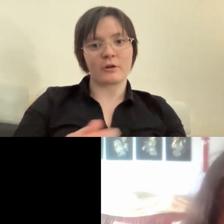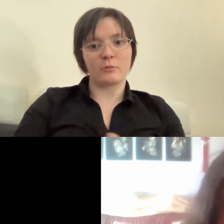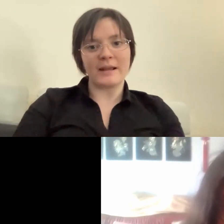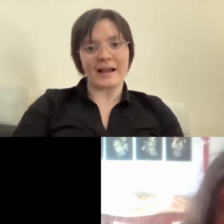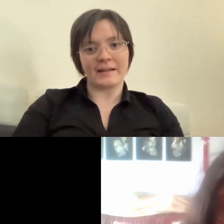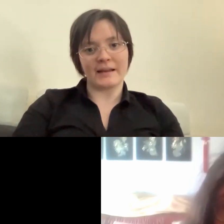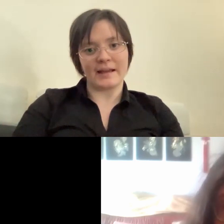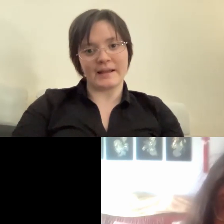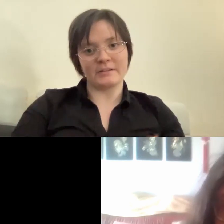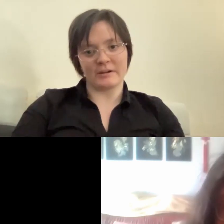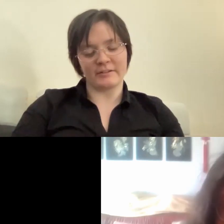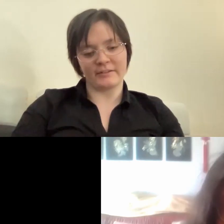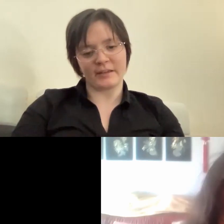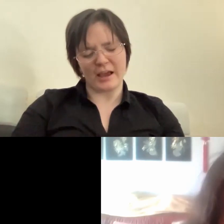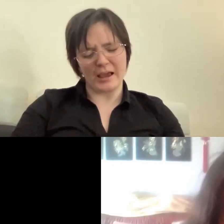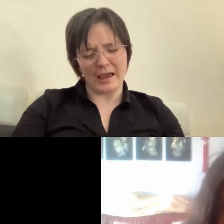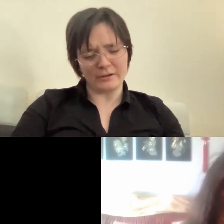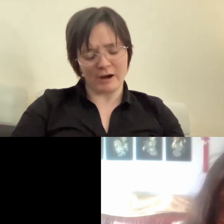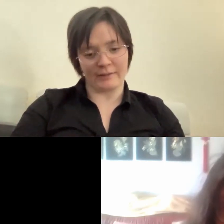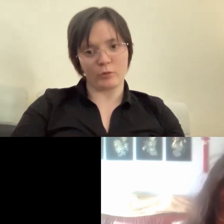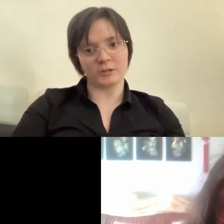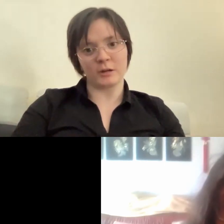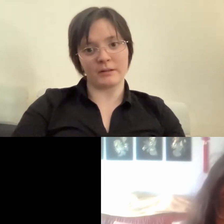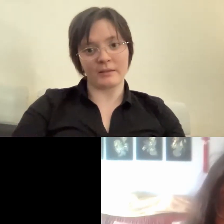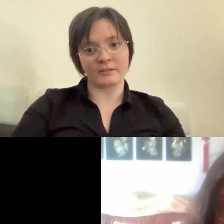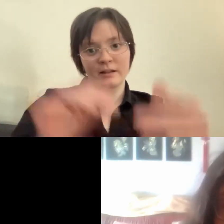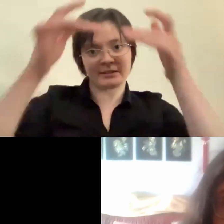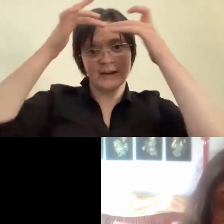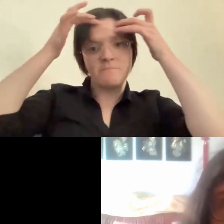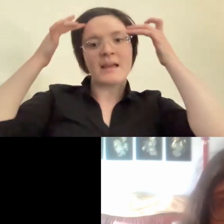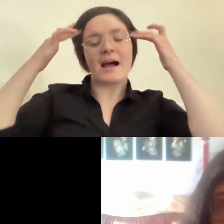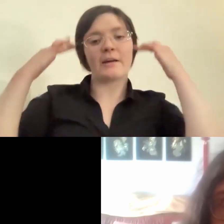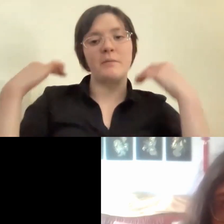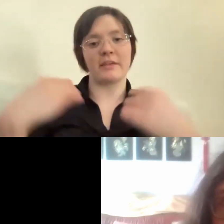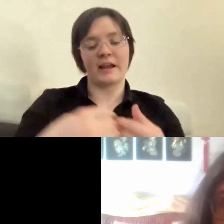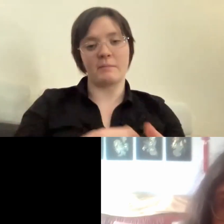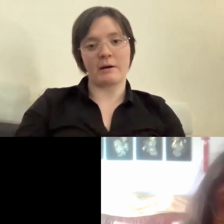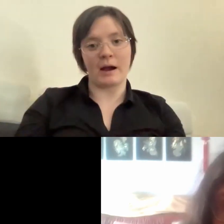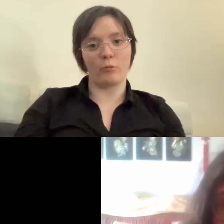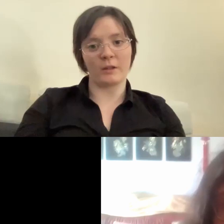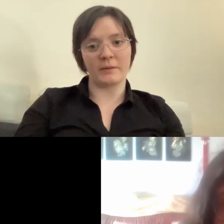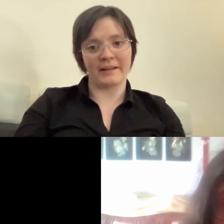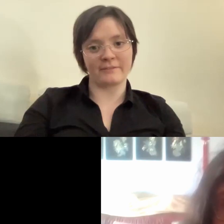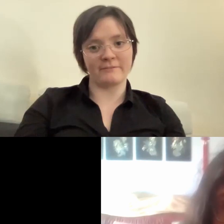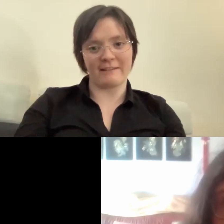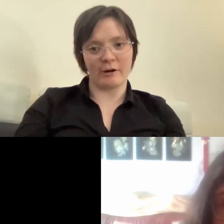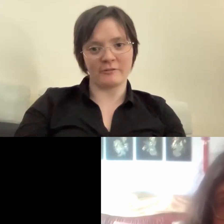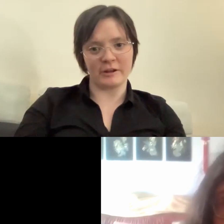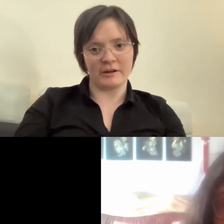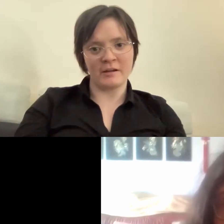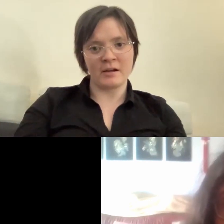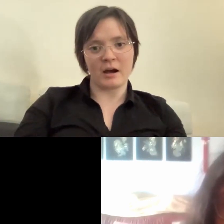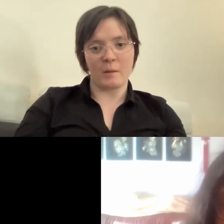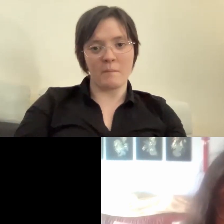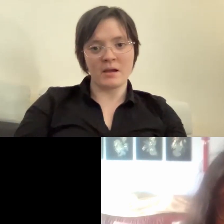So we had a Dungeons and Dragons workshop last last year and it got me thinking about how world building is very